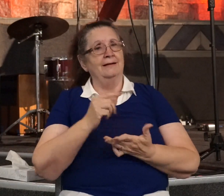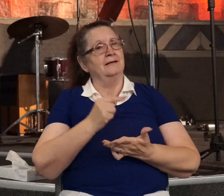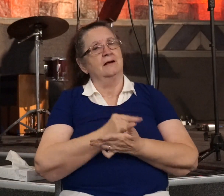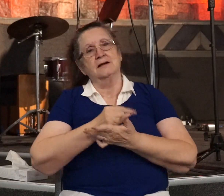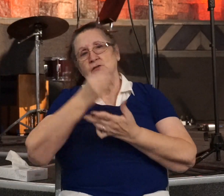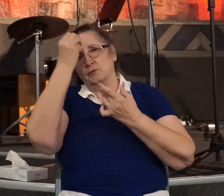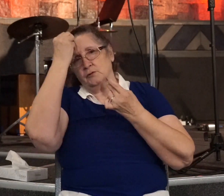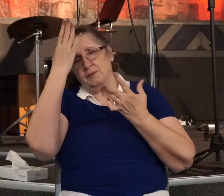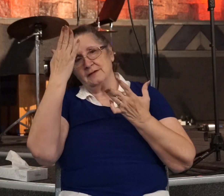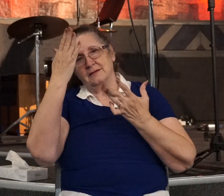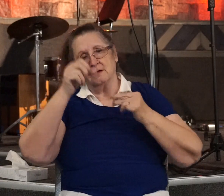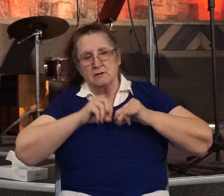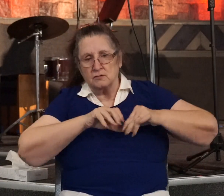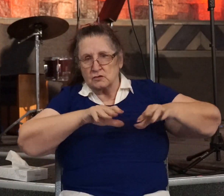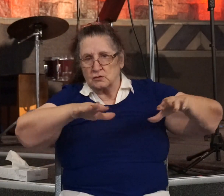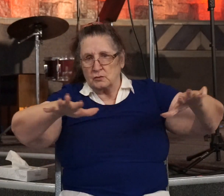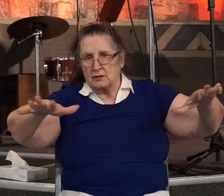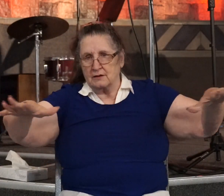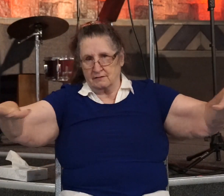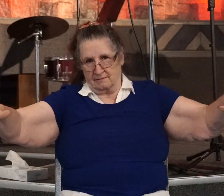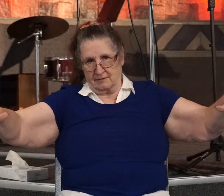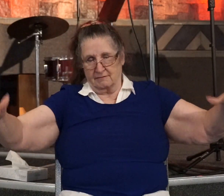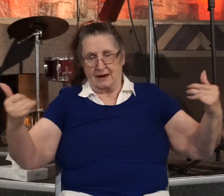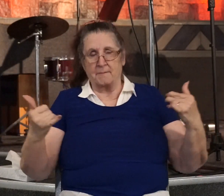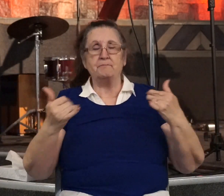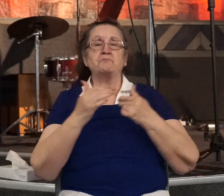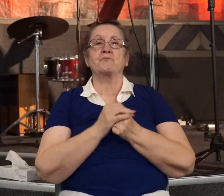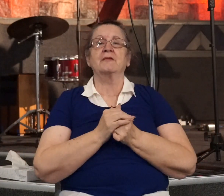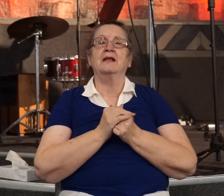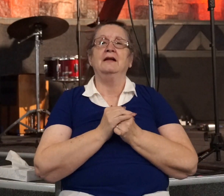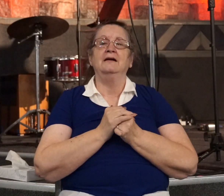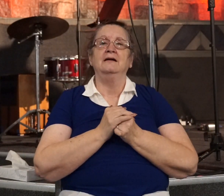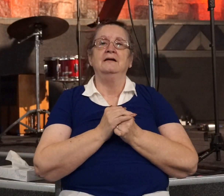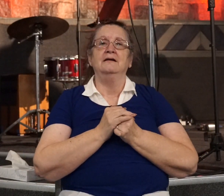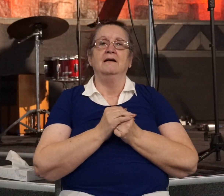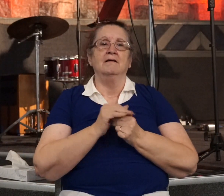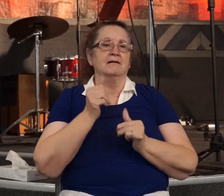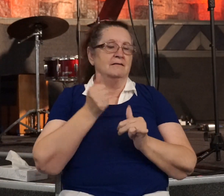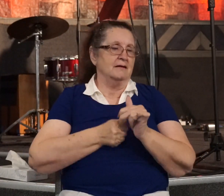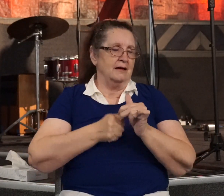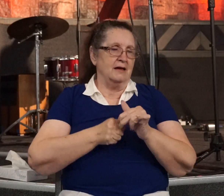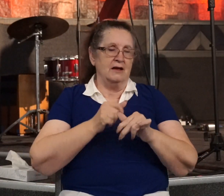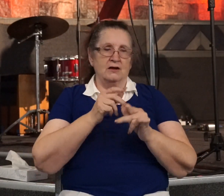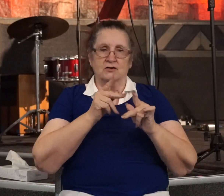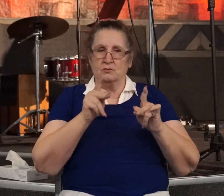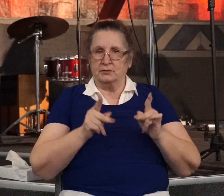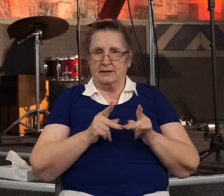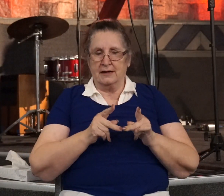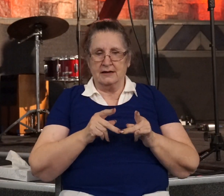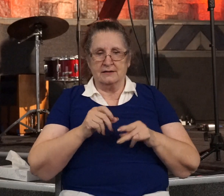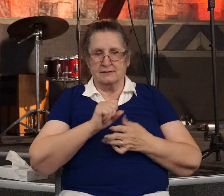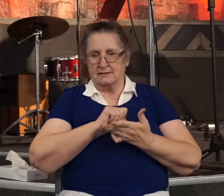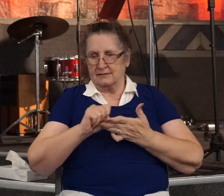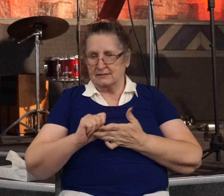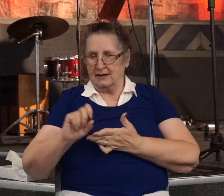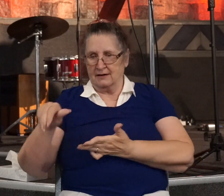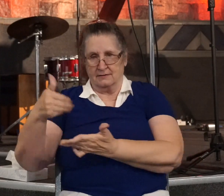had spread pretty far by this time. Every location the saints were scattered to, they preached the good news of Jesus.